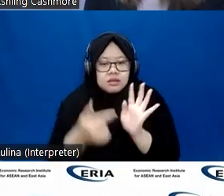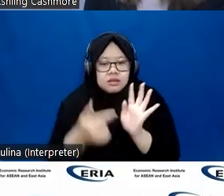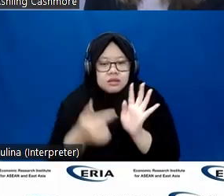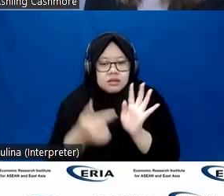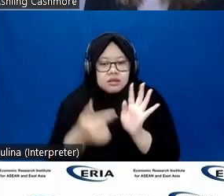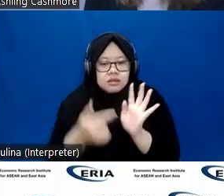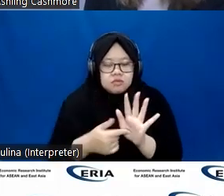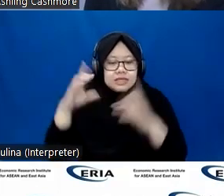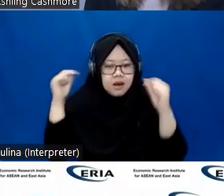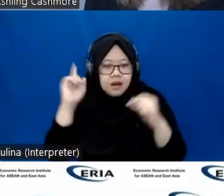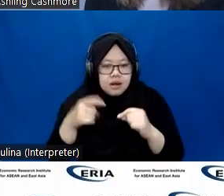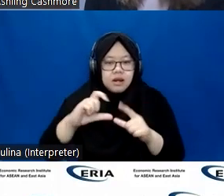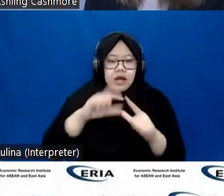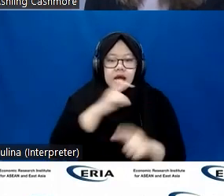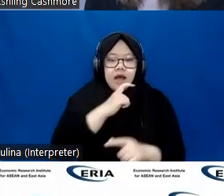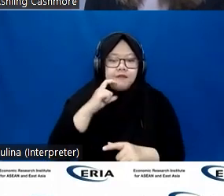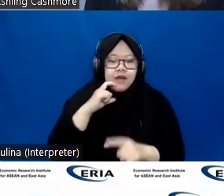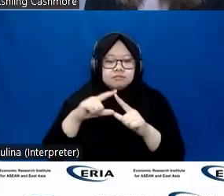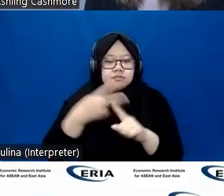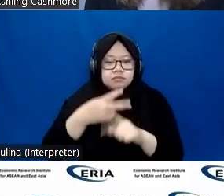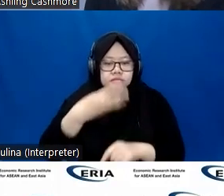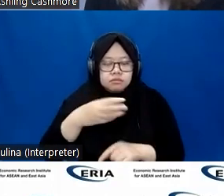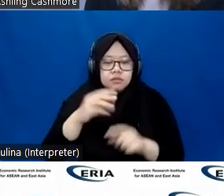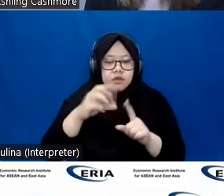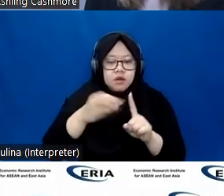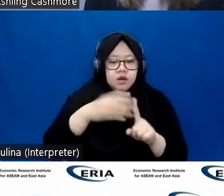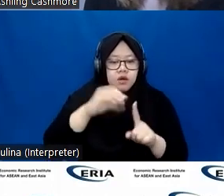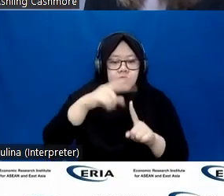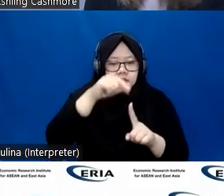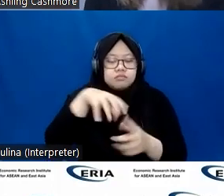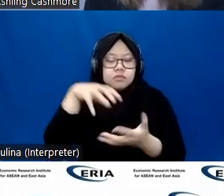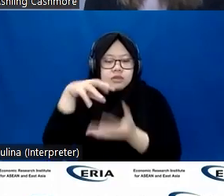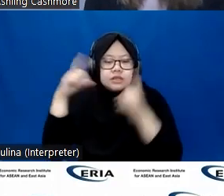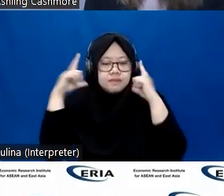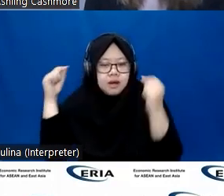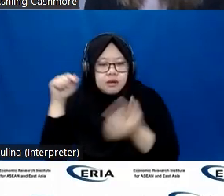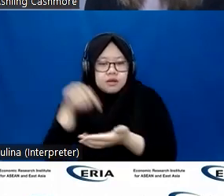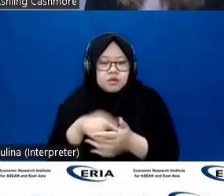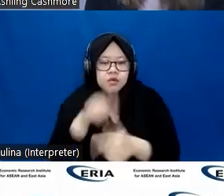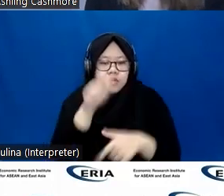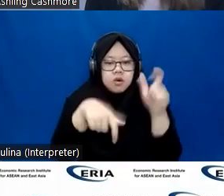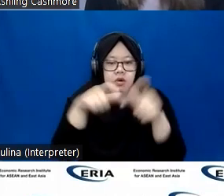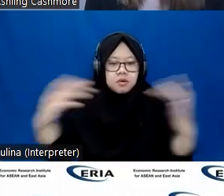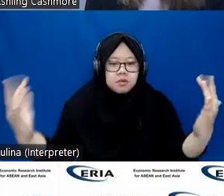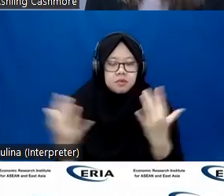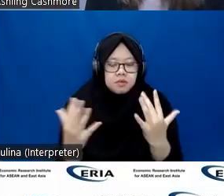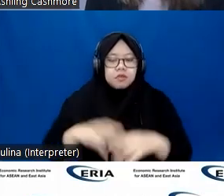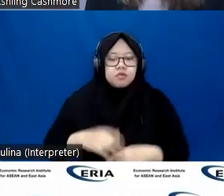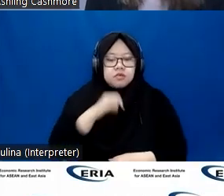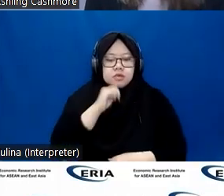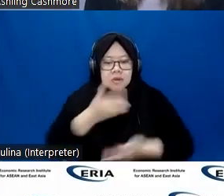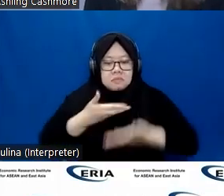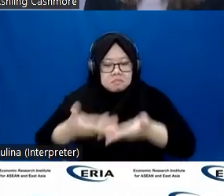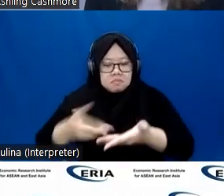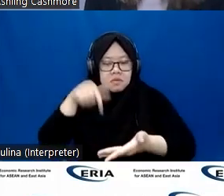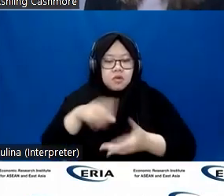in Japan, with which customers are served by robots that are piloted by people with disabilities.